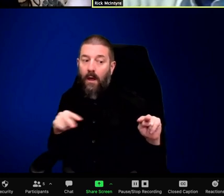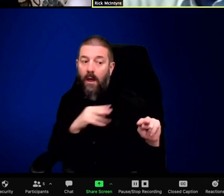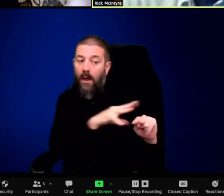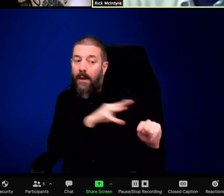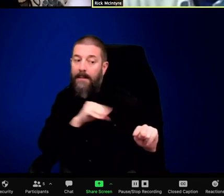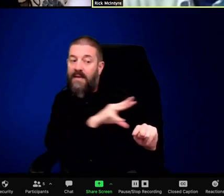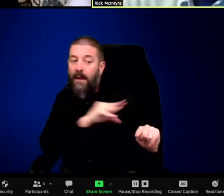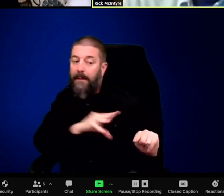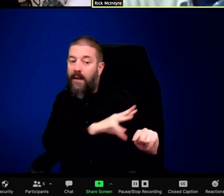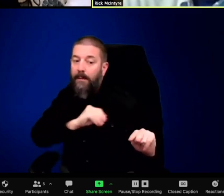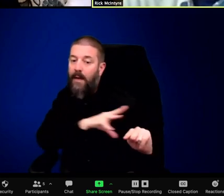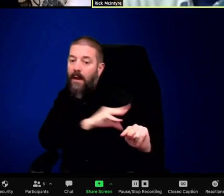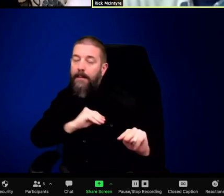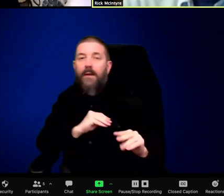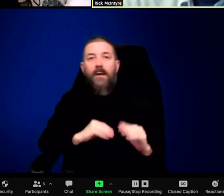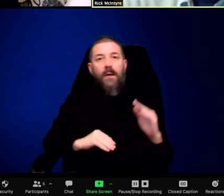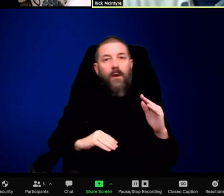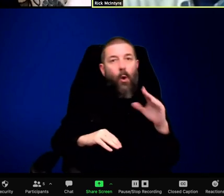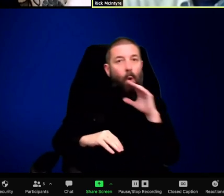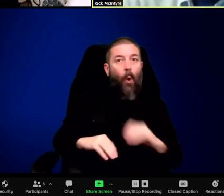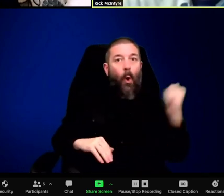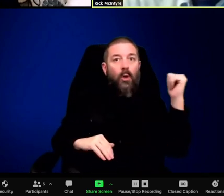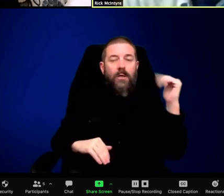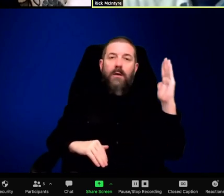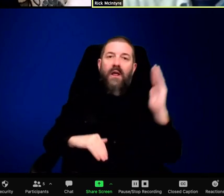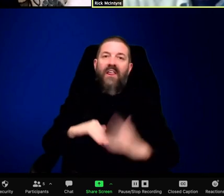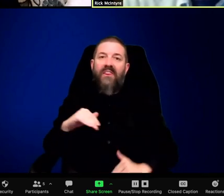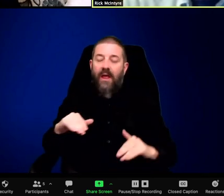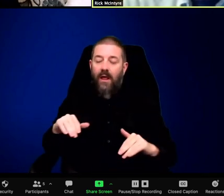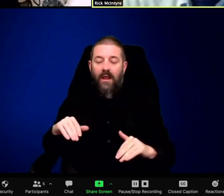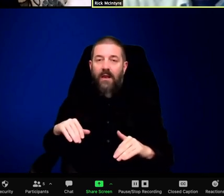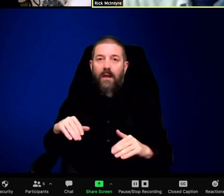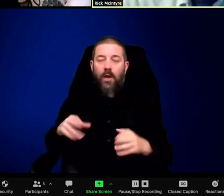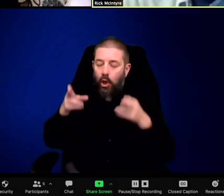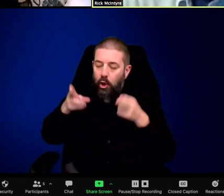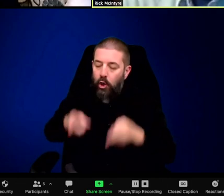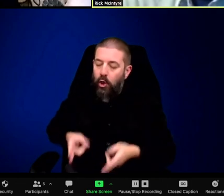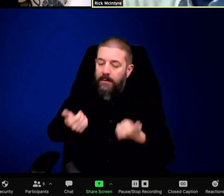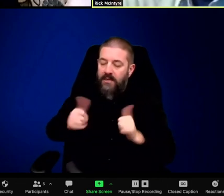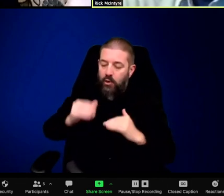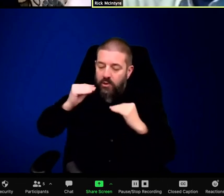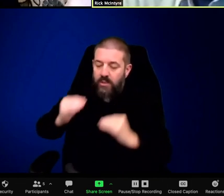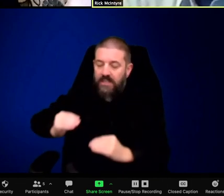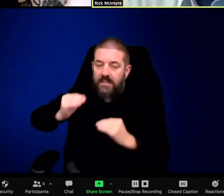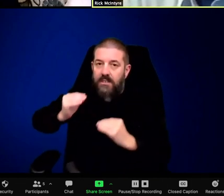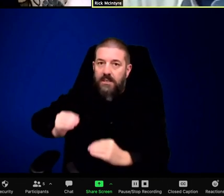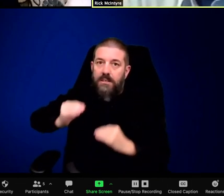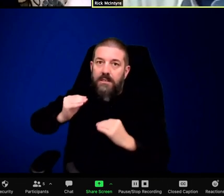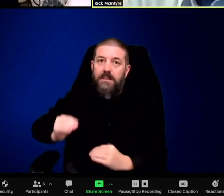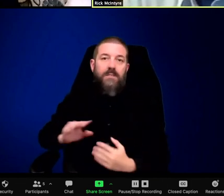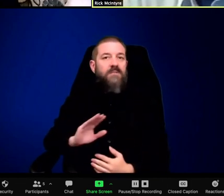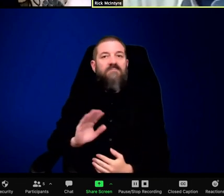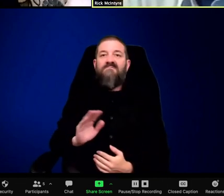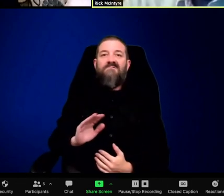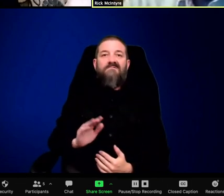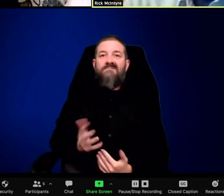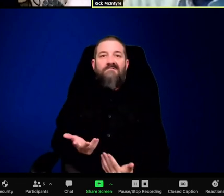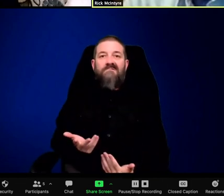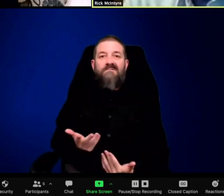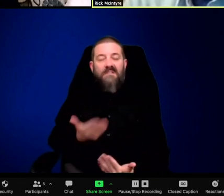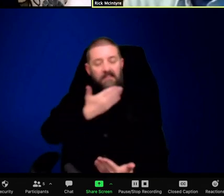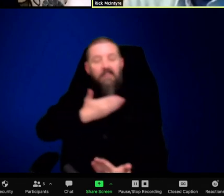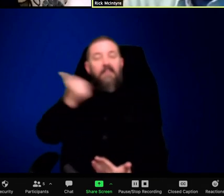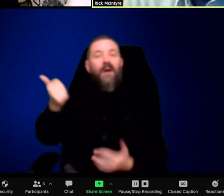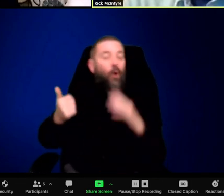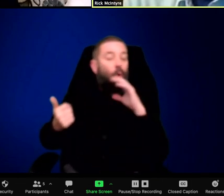know the dogs and got to know the people that do the mushing up there. And for some of the folks that are listening, if they're